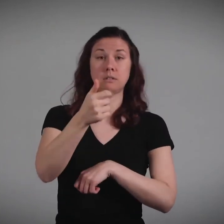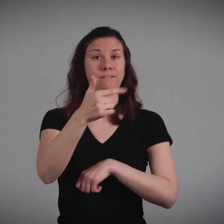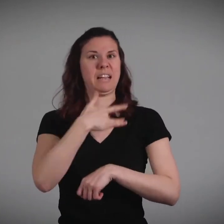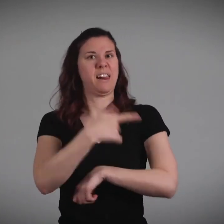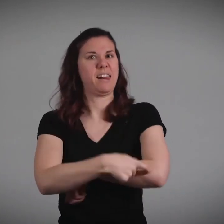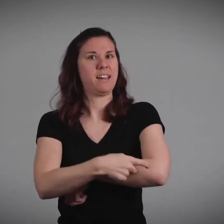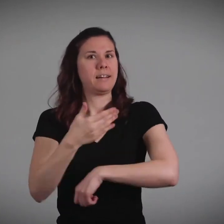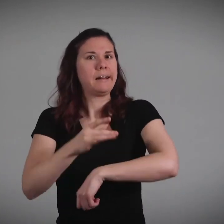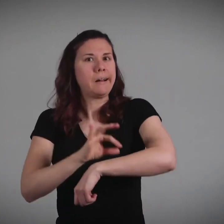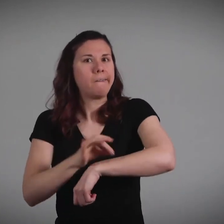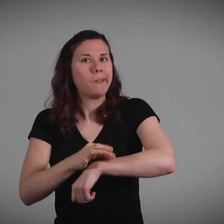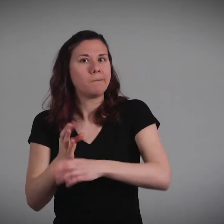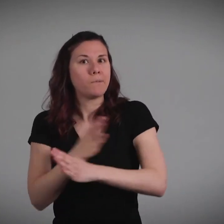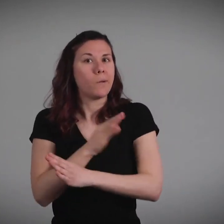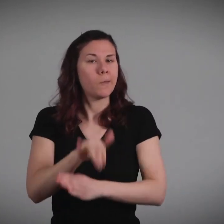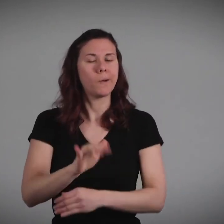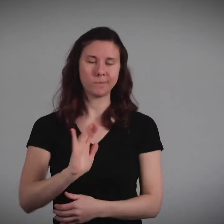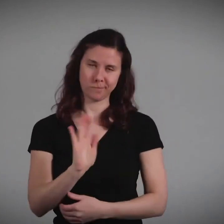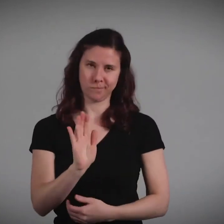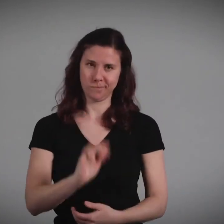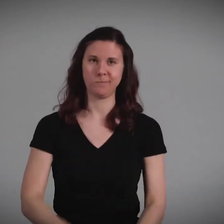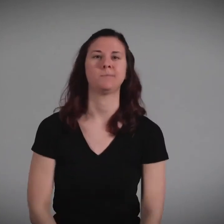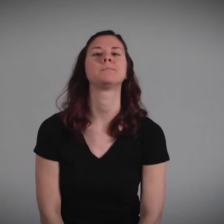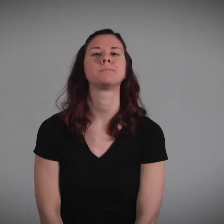Please don't be tempted to peel it off yourself earlier.